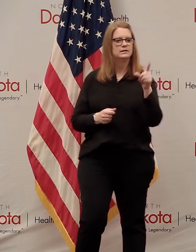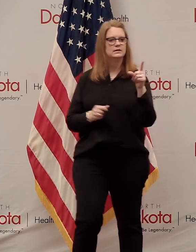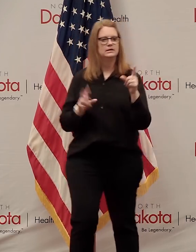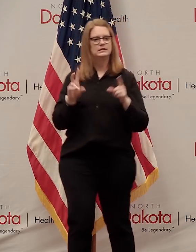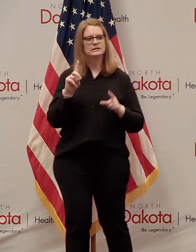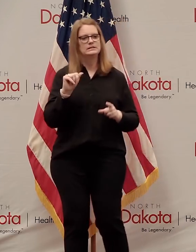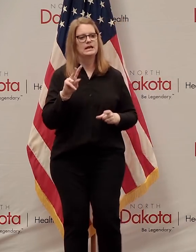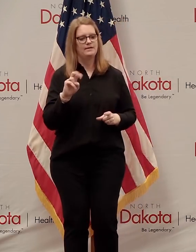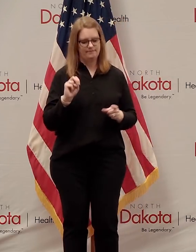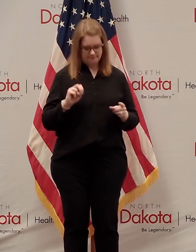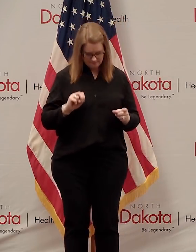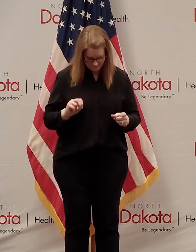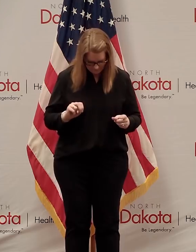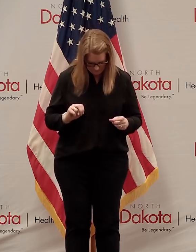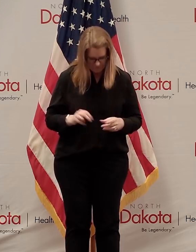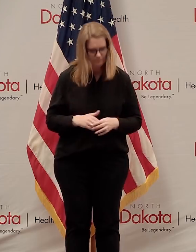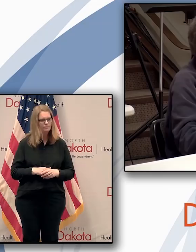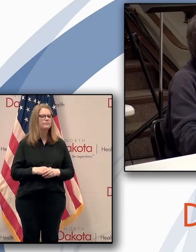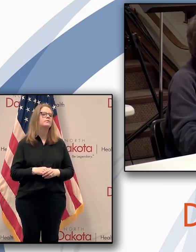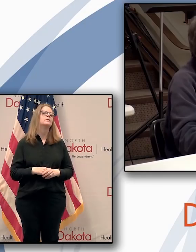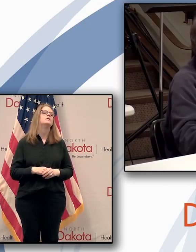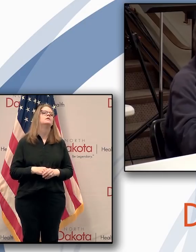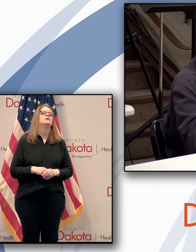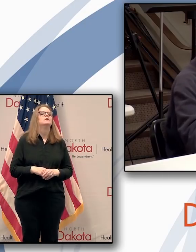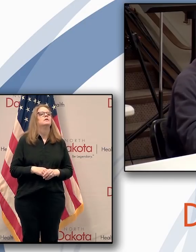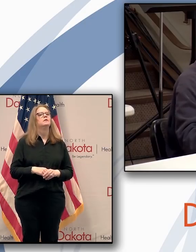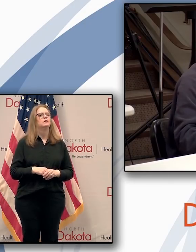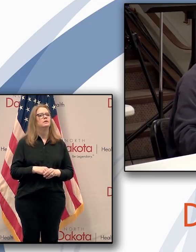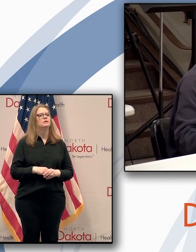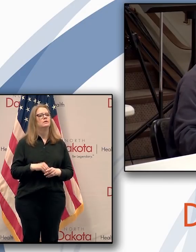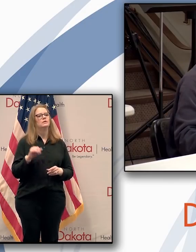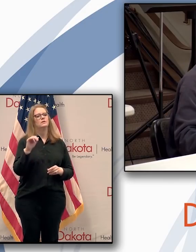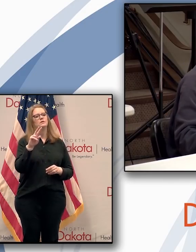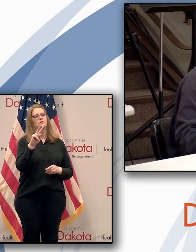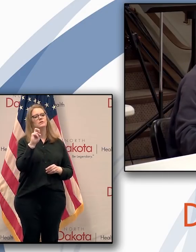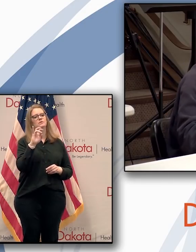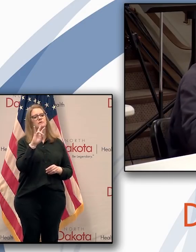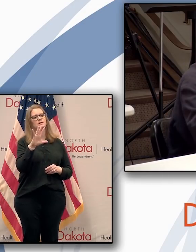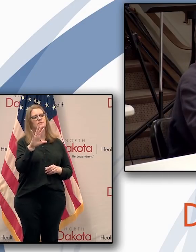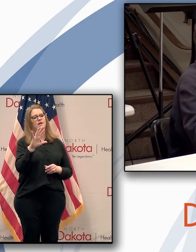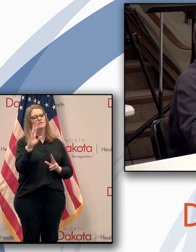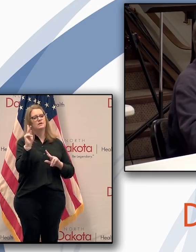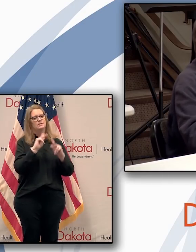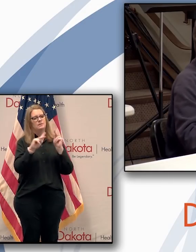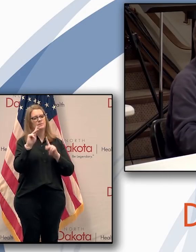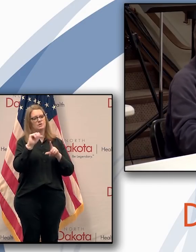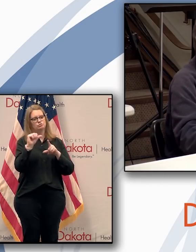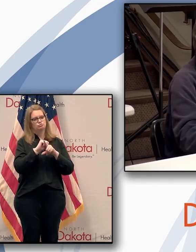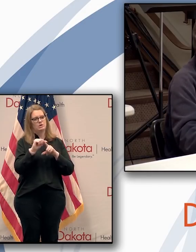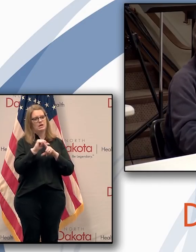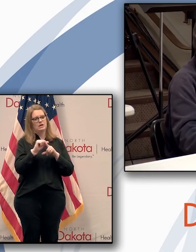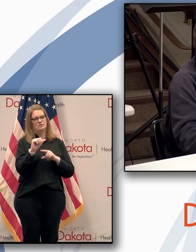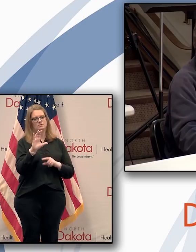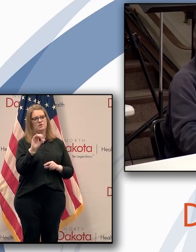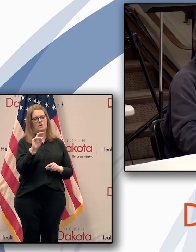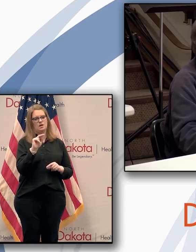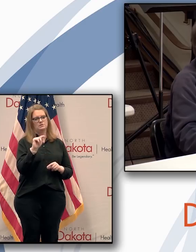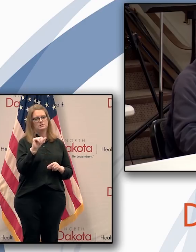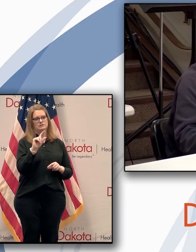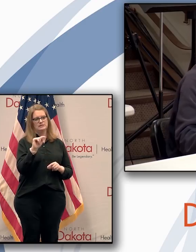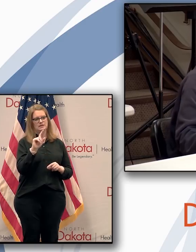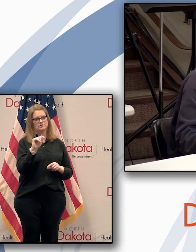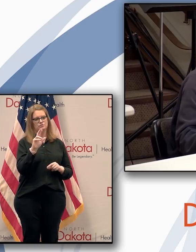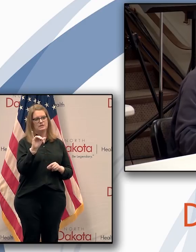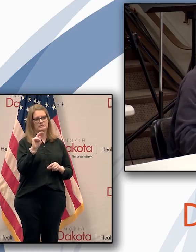Dave? You mentioned that 275 people are trained, correct, for contact tracing. Yes.